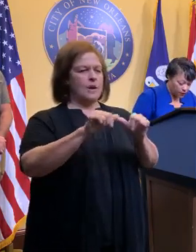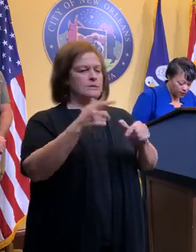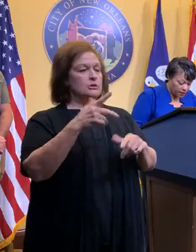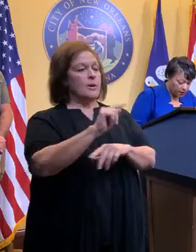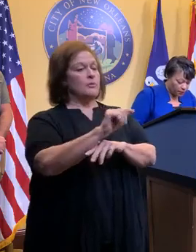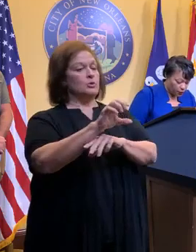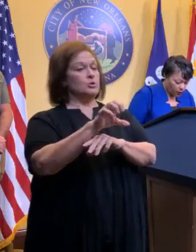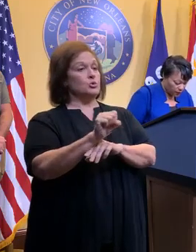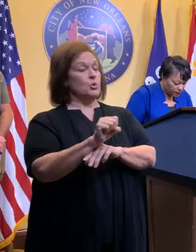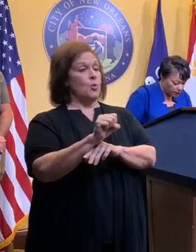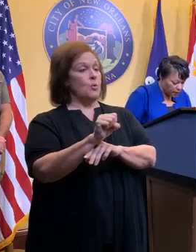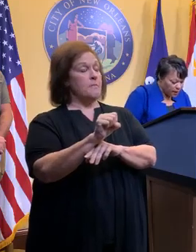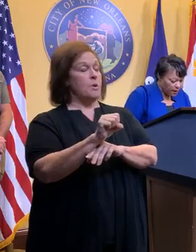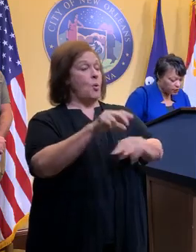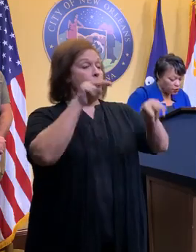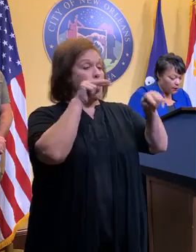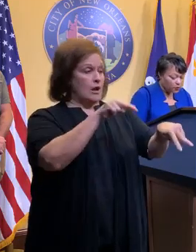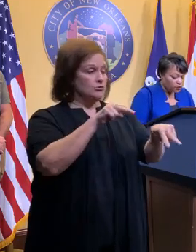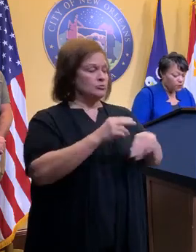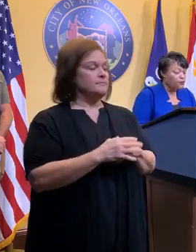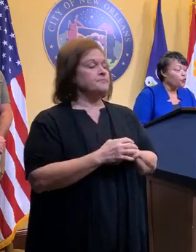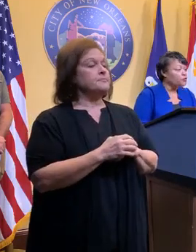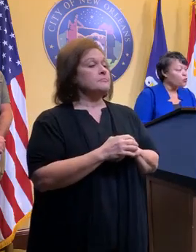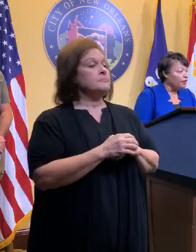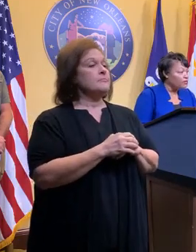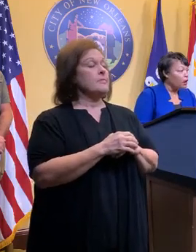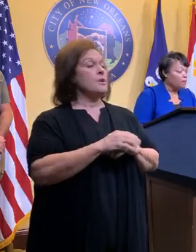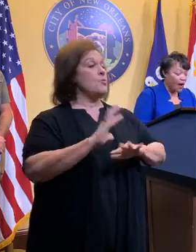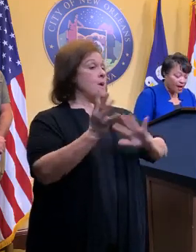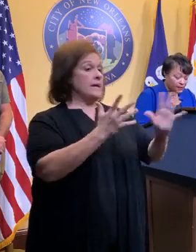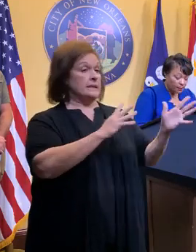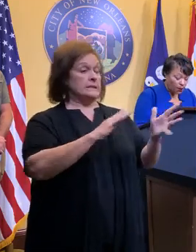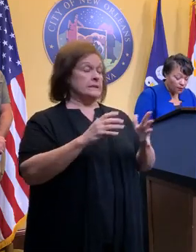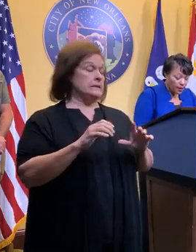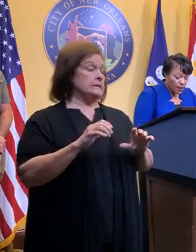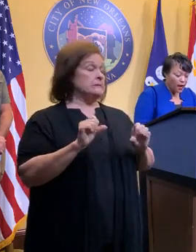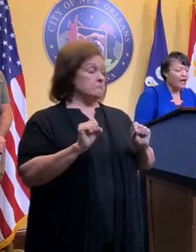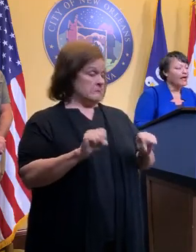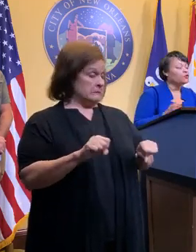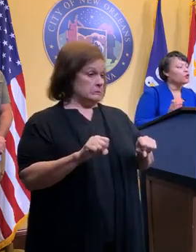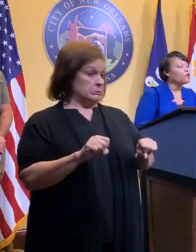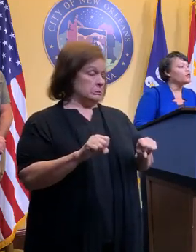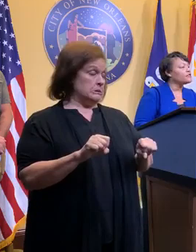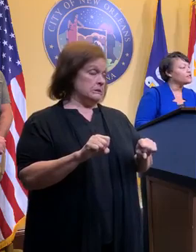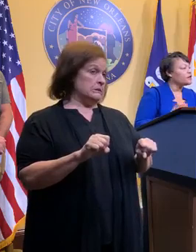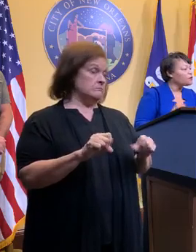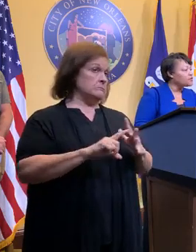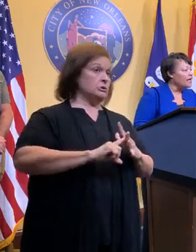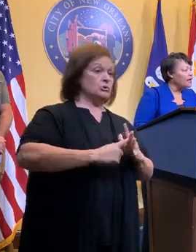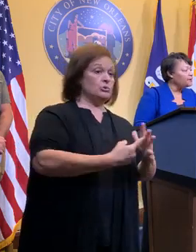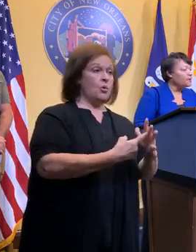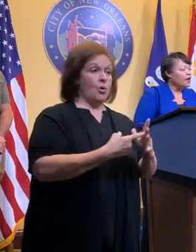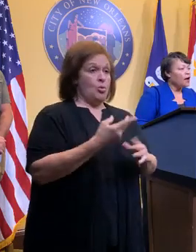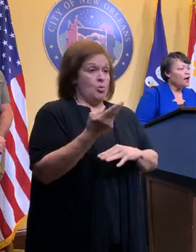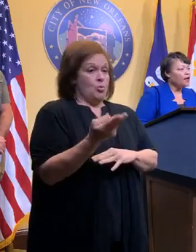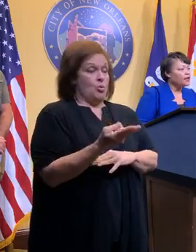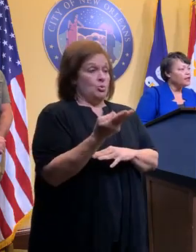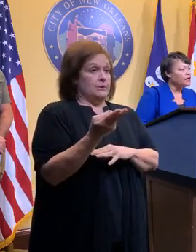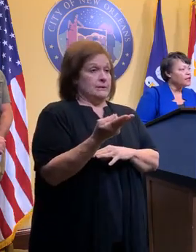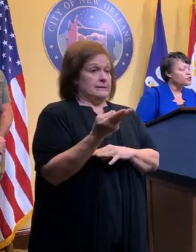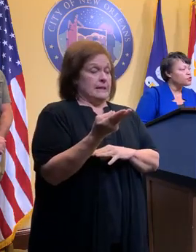for the city of New Orleans. The tropical storm forced winds are possible as early as Thursday